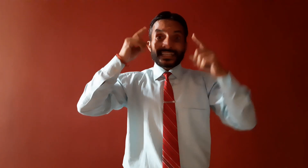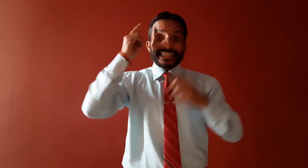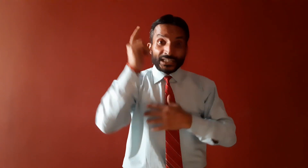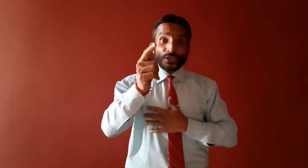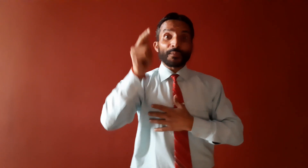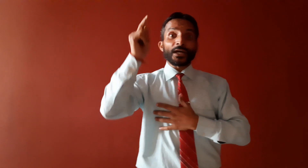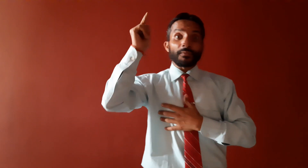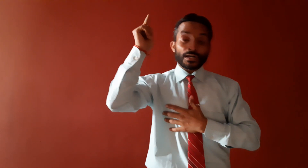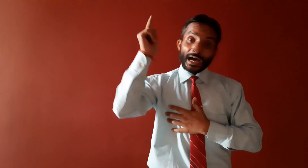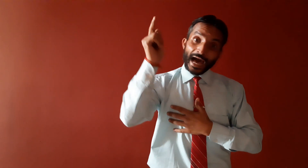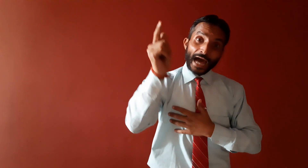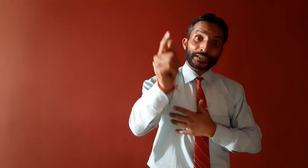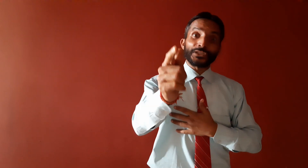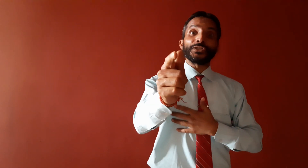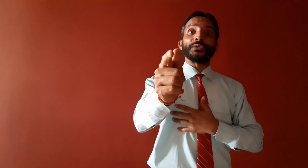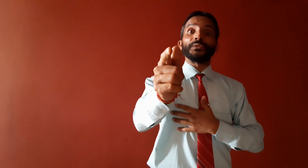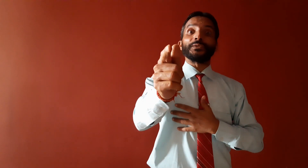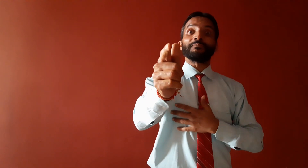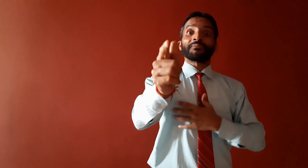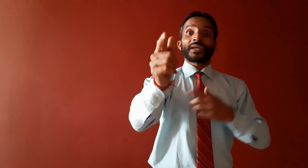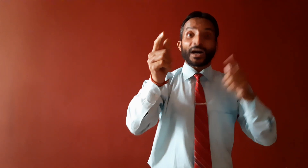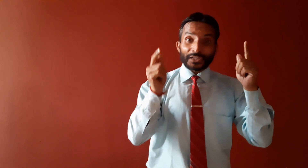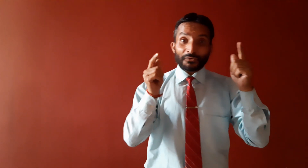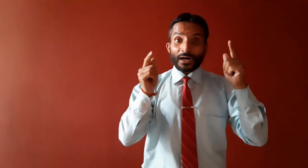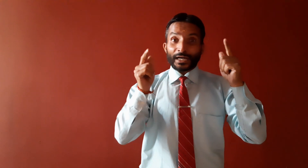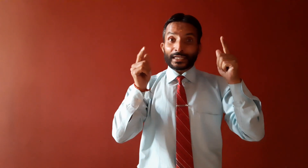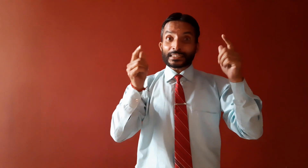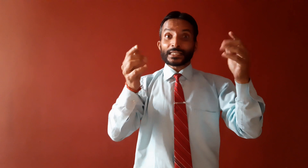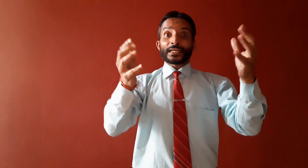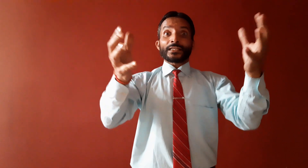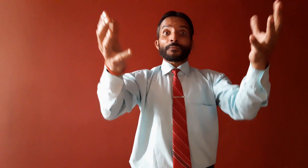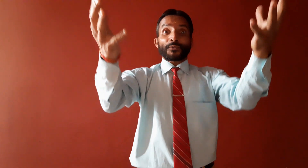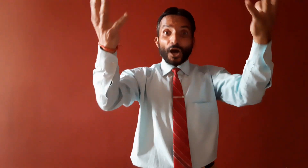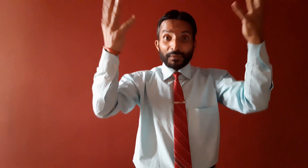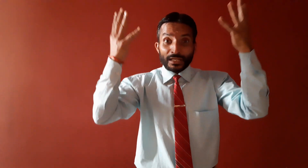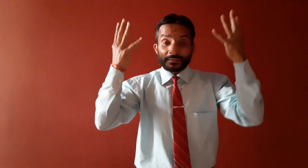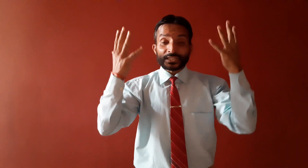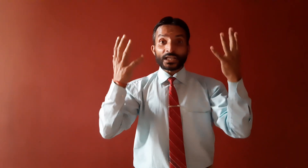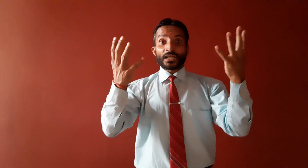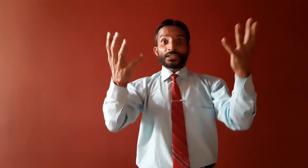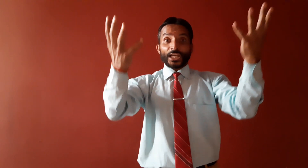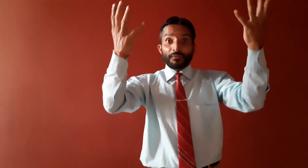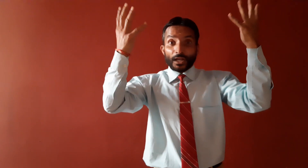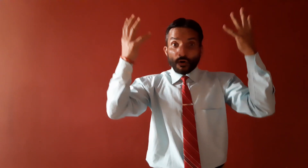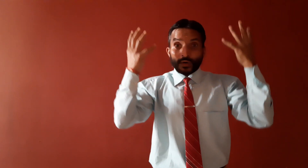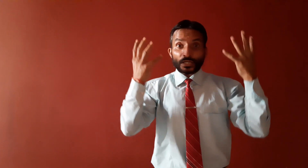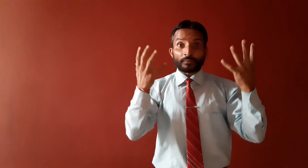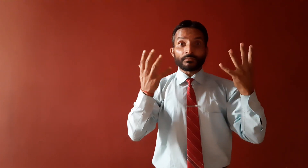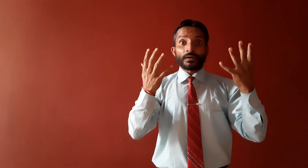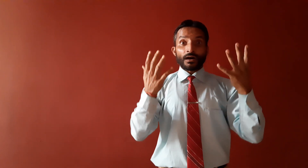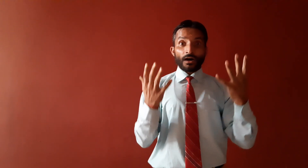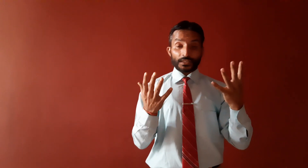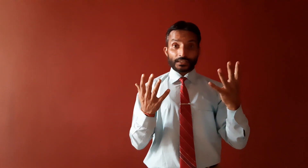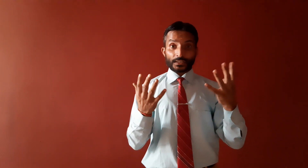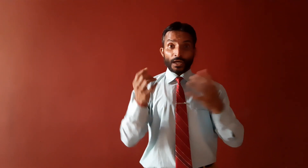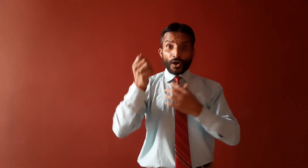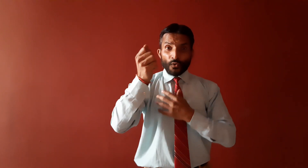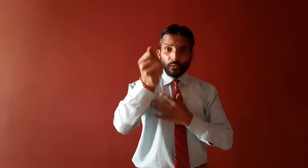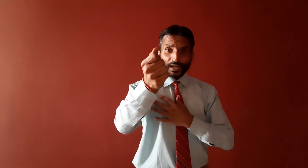It should be our attitude. Otherwise, the problems, they will overcome us. One